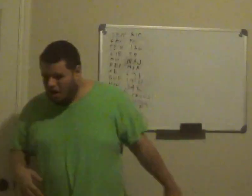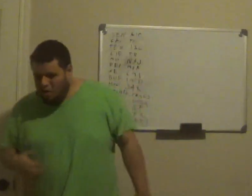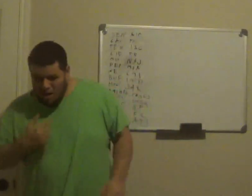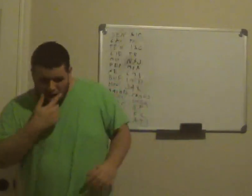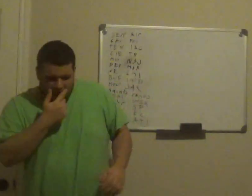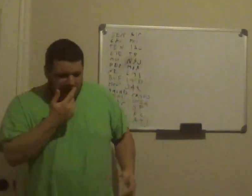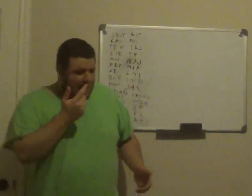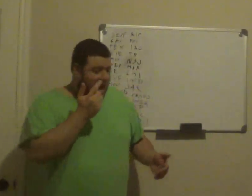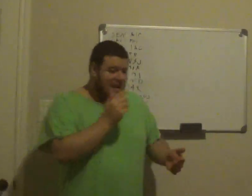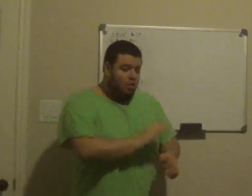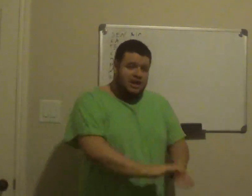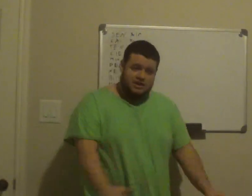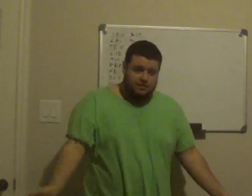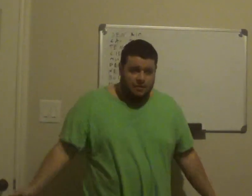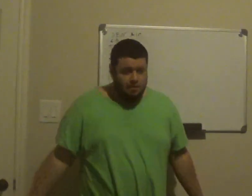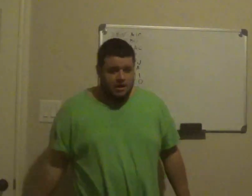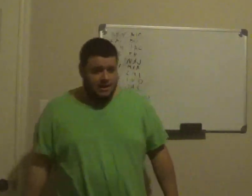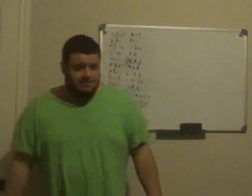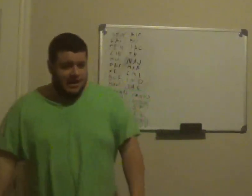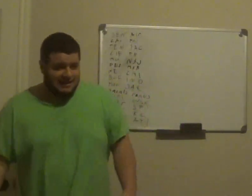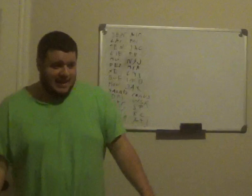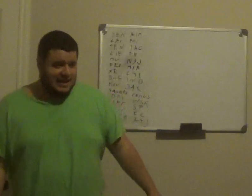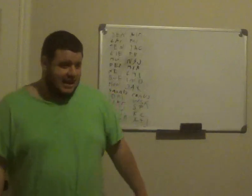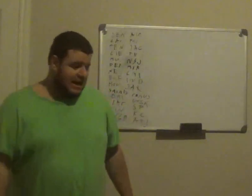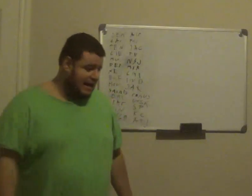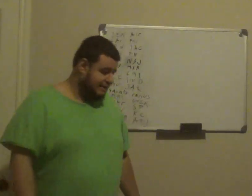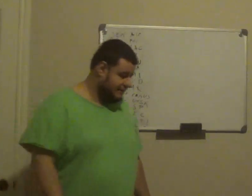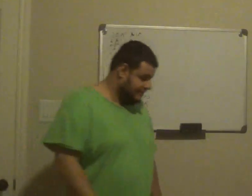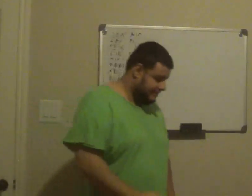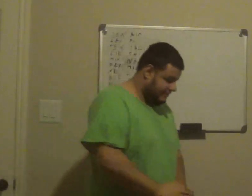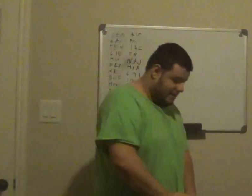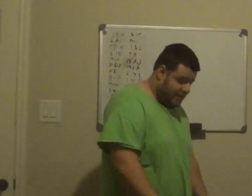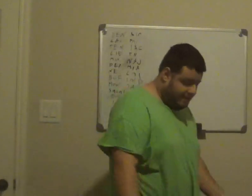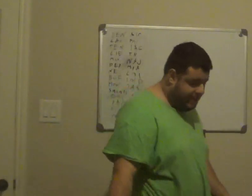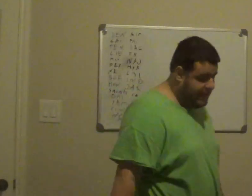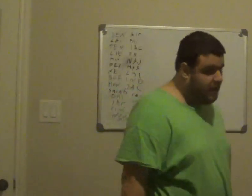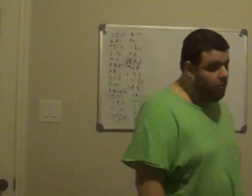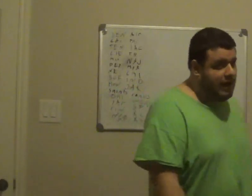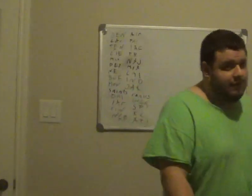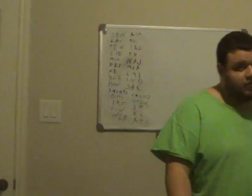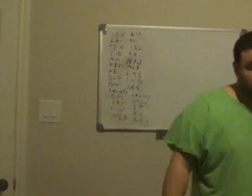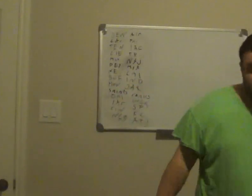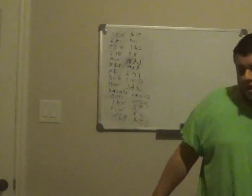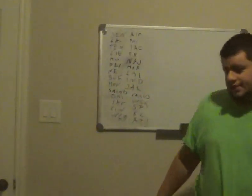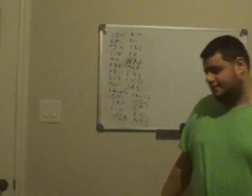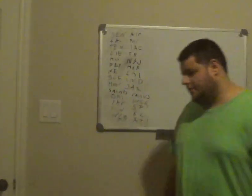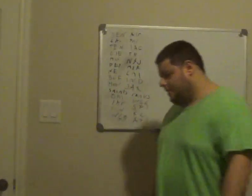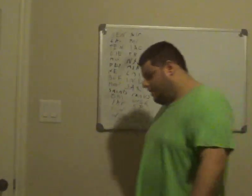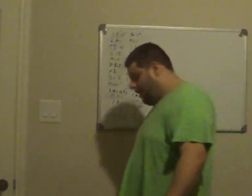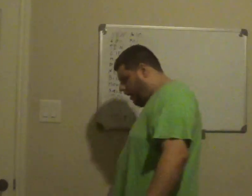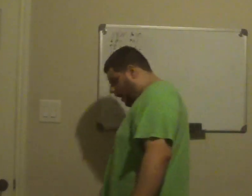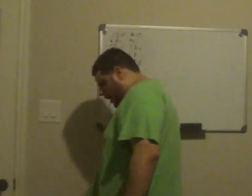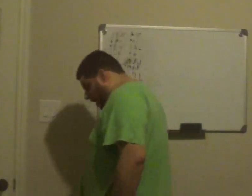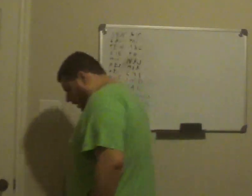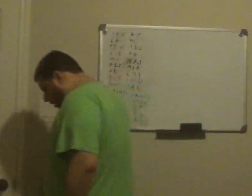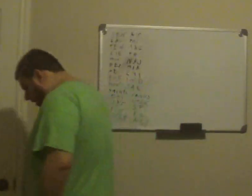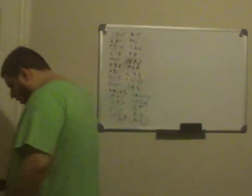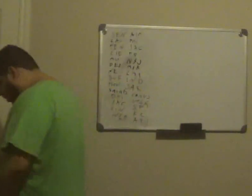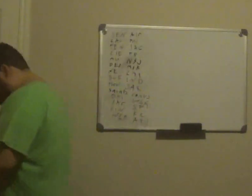know, I didn't watch the football game, sucked candy ass, didn't even care, whatever, screw it, I was watching